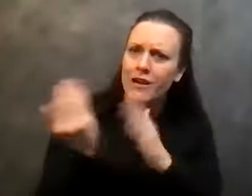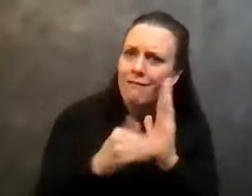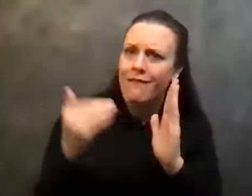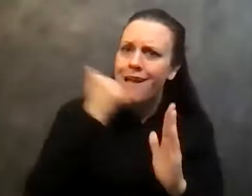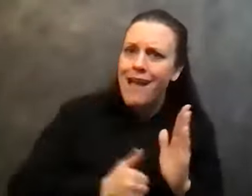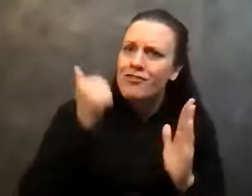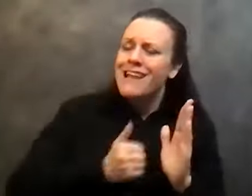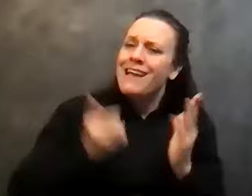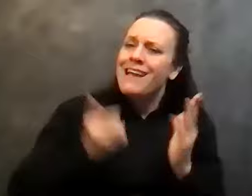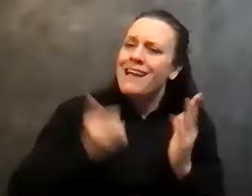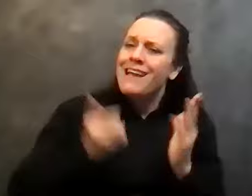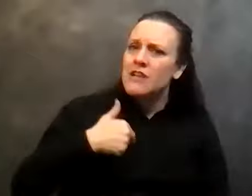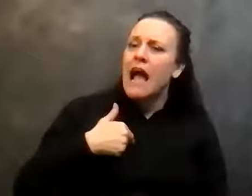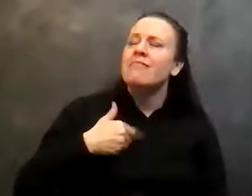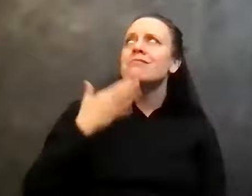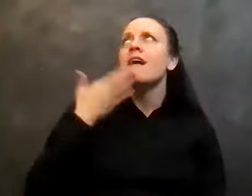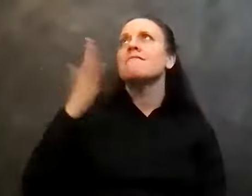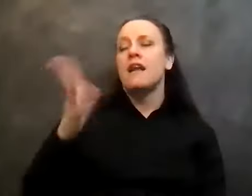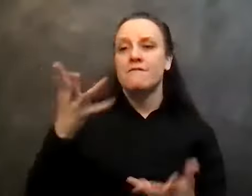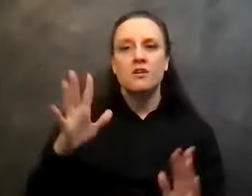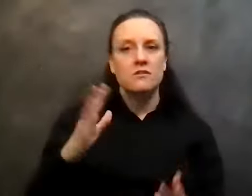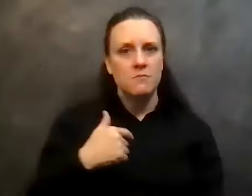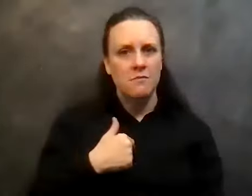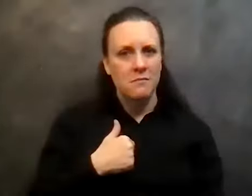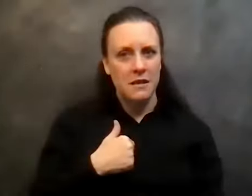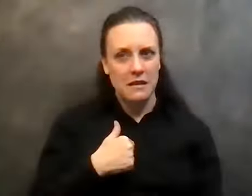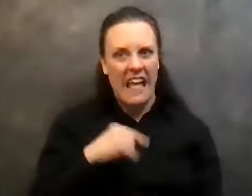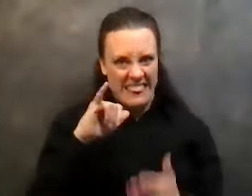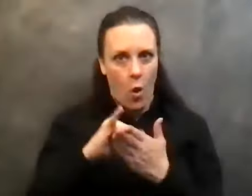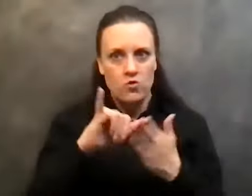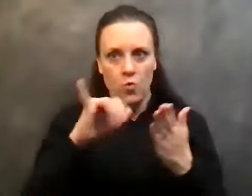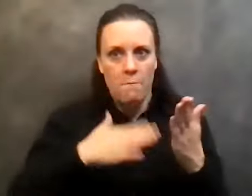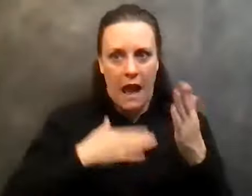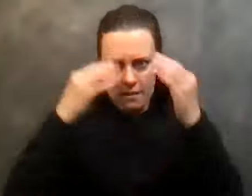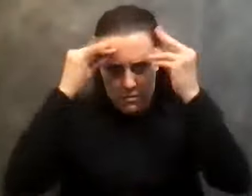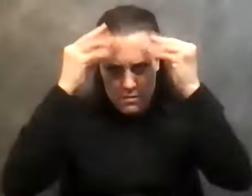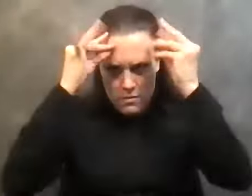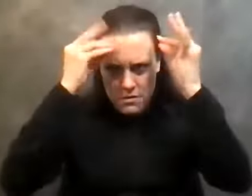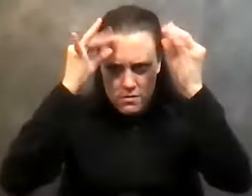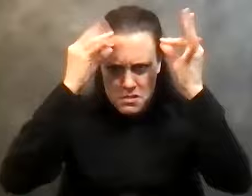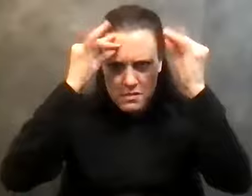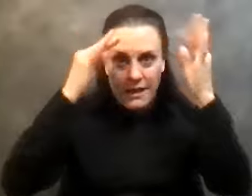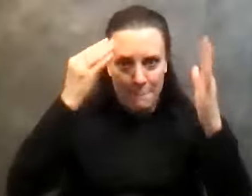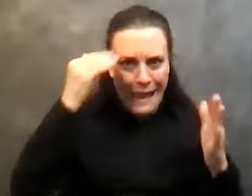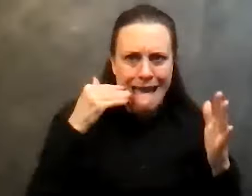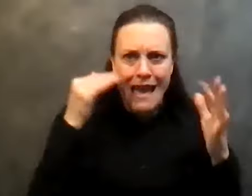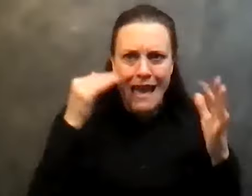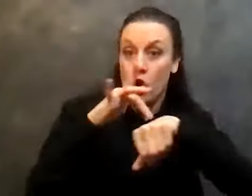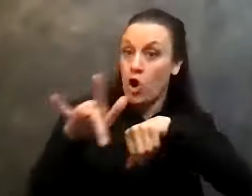I can't, I can't, I can't tell anybody these are the kind of thoughts that are going through my head in early sobriety. You'd throw a